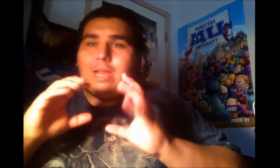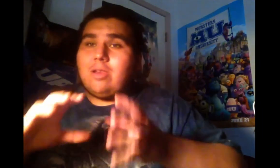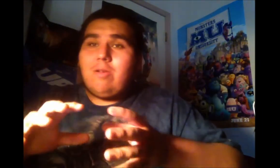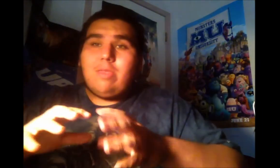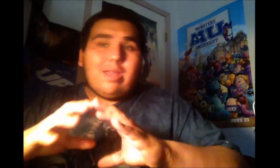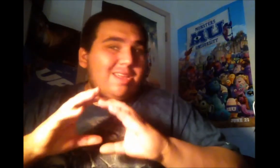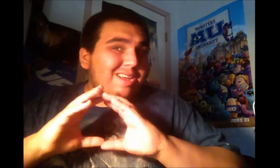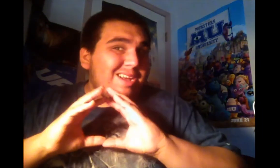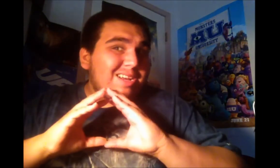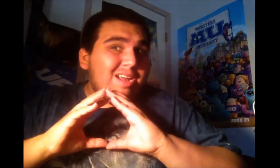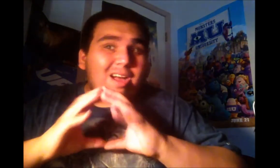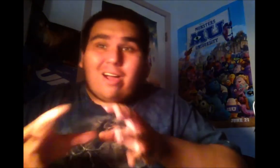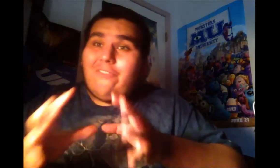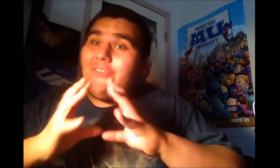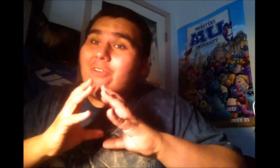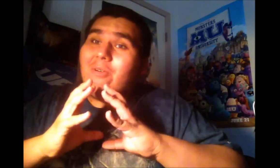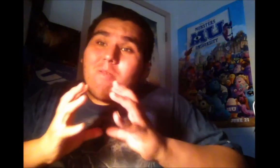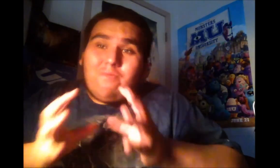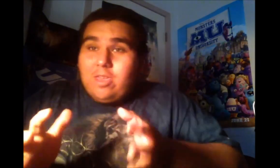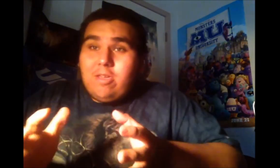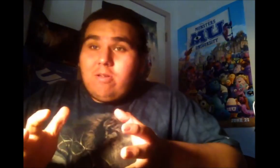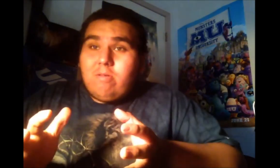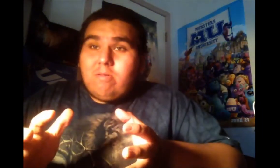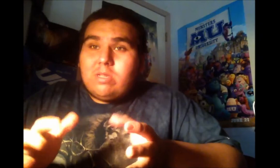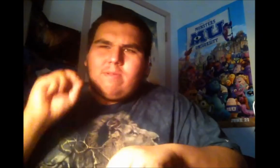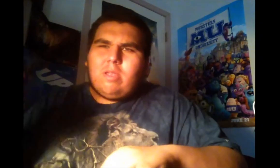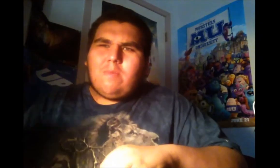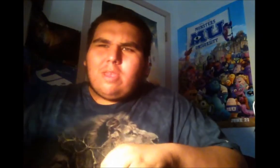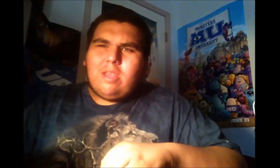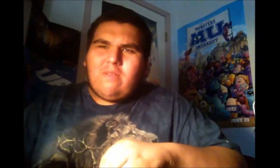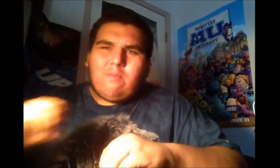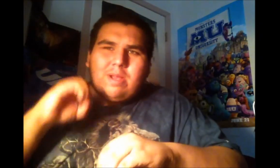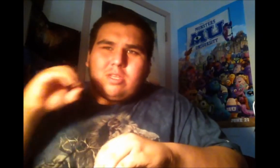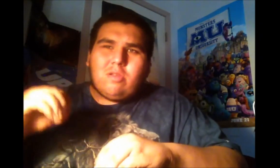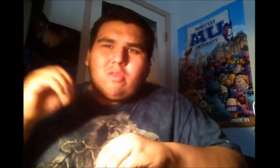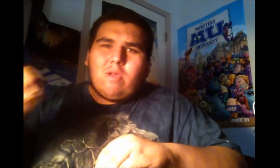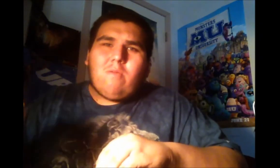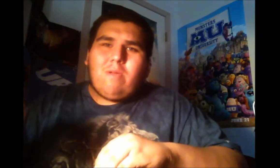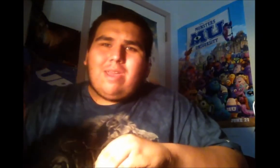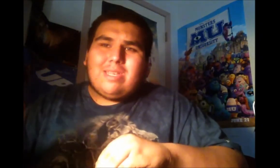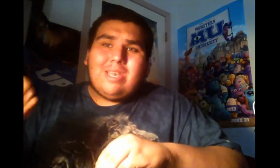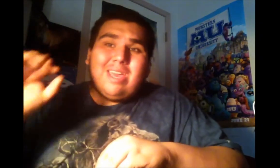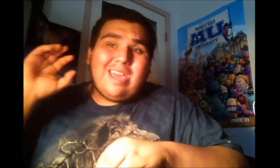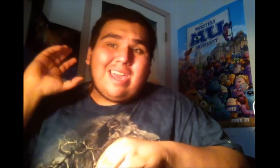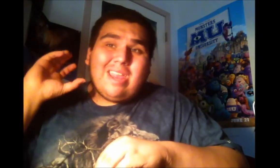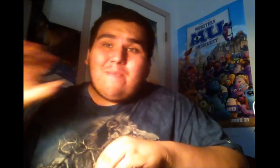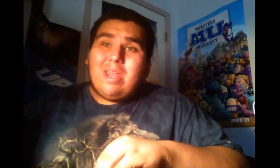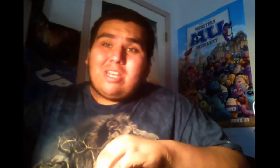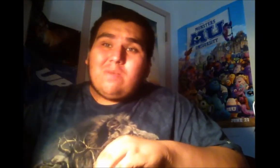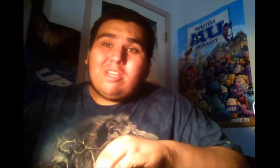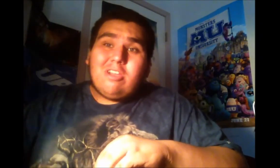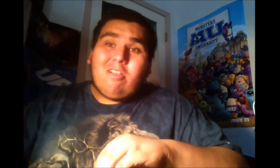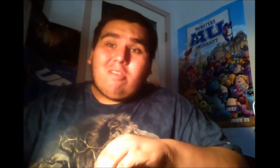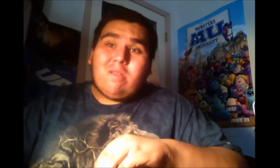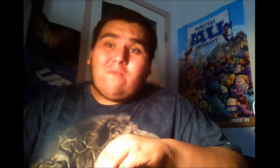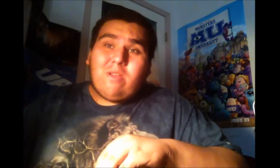I know that it got awful reviews. was only in my theater for about 2-3 weeks and it made it to my Dollar Theater very